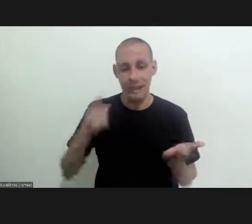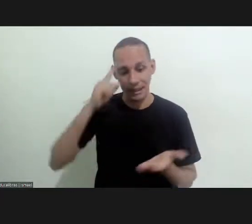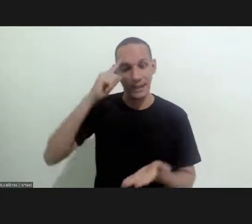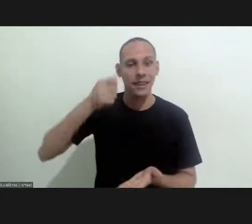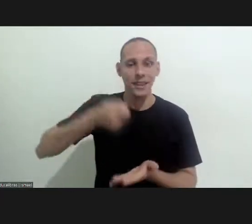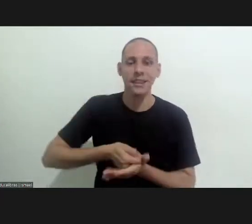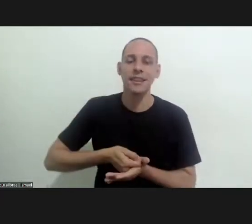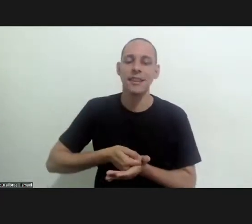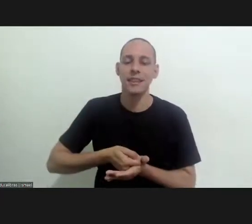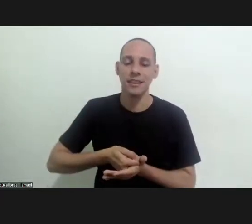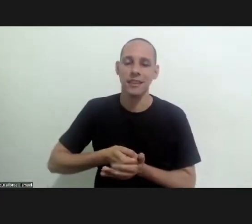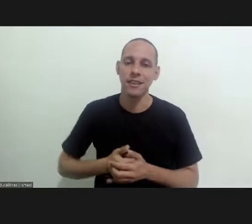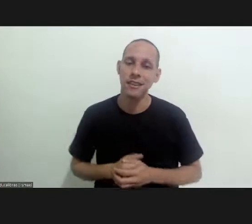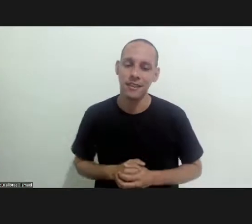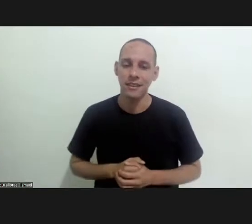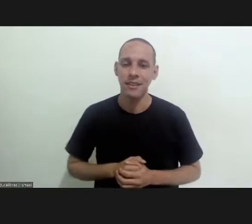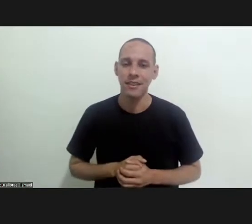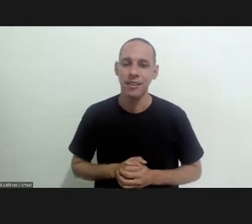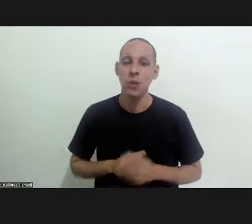is a definition